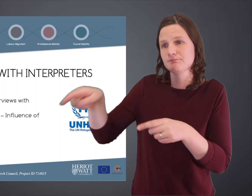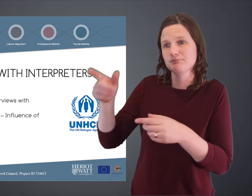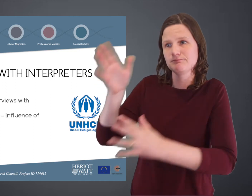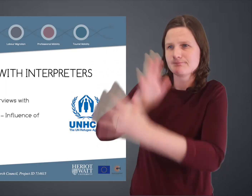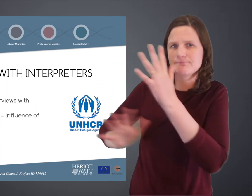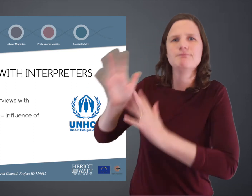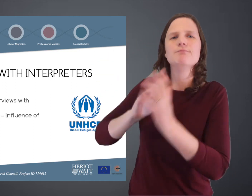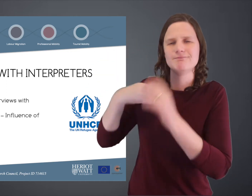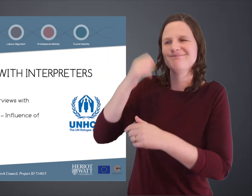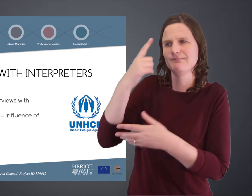one of my participants.